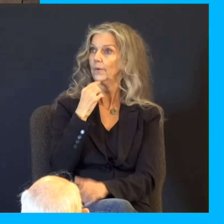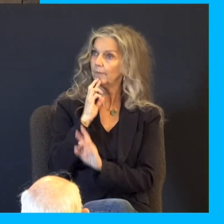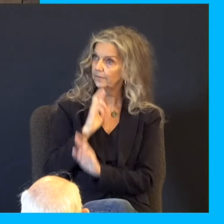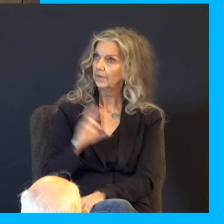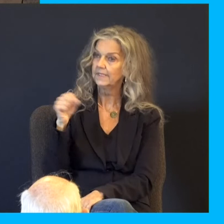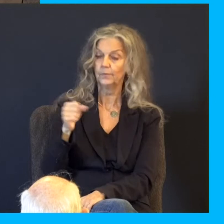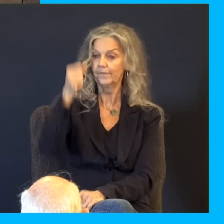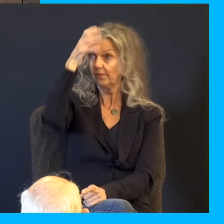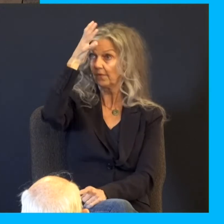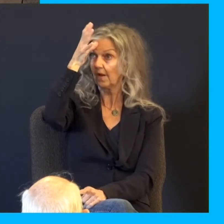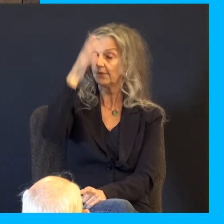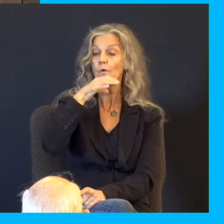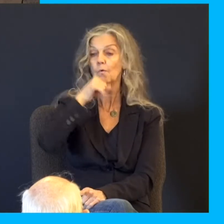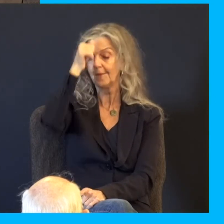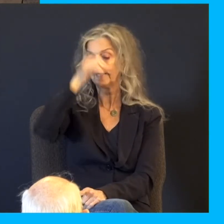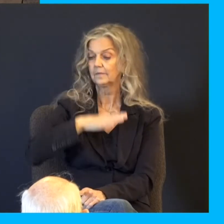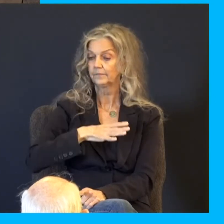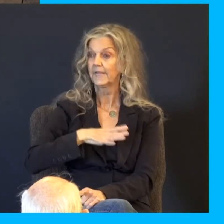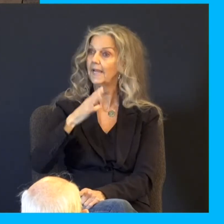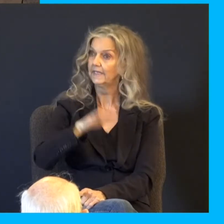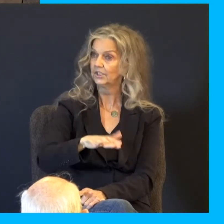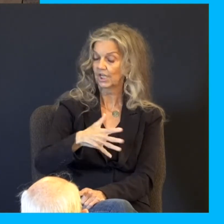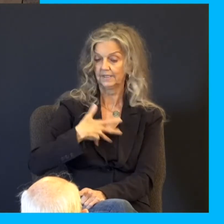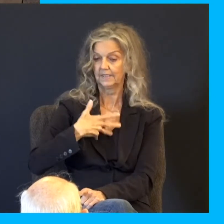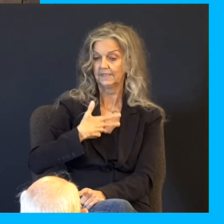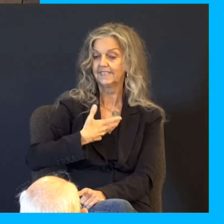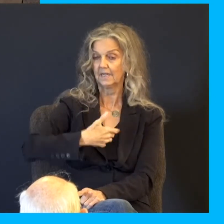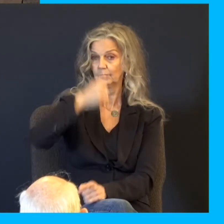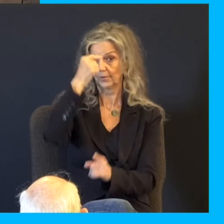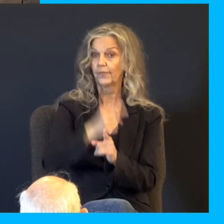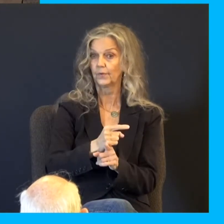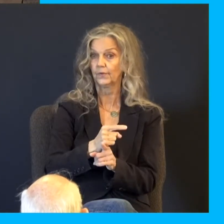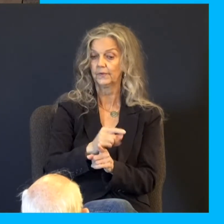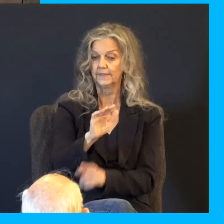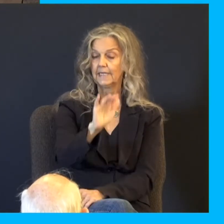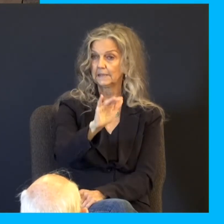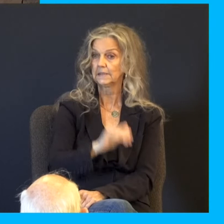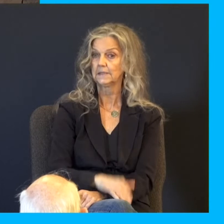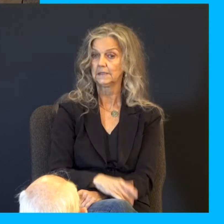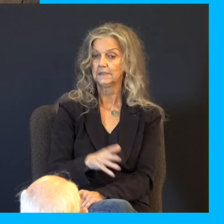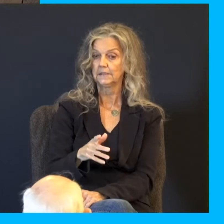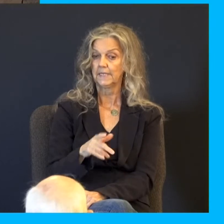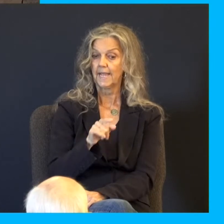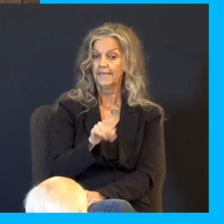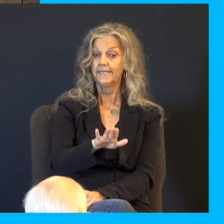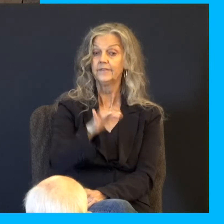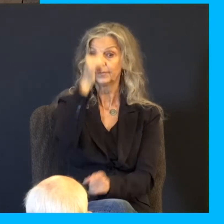a father, an old man, and a child of his old age, a little one, and his brother is dead. And he